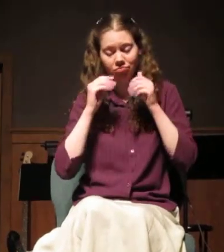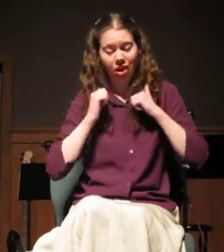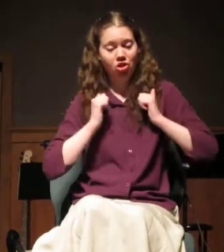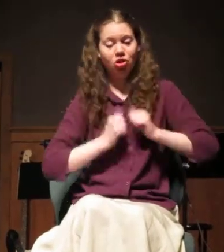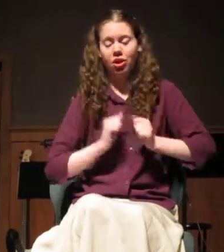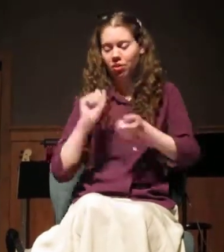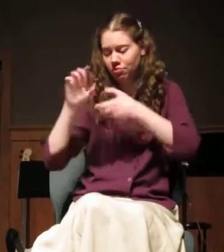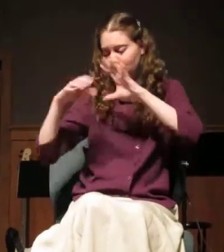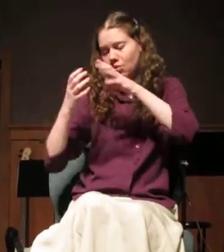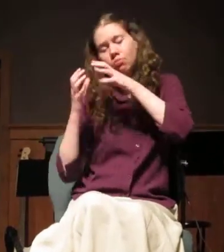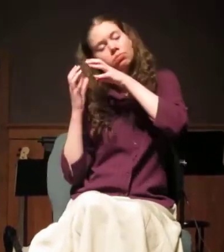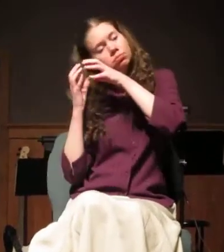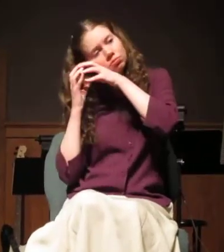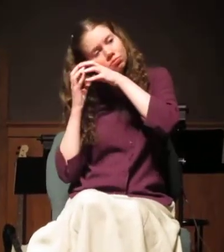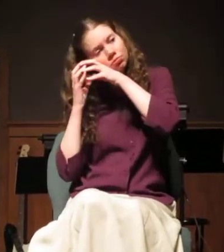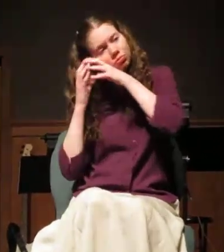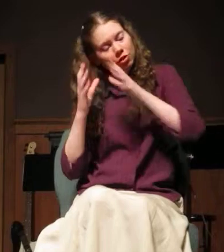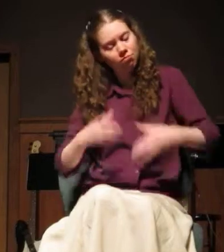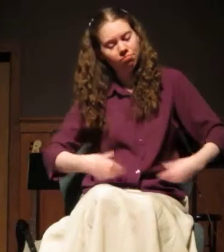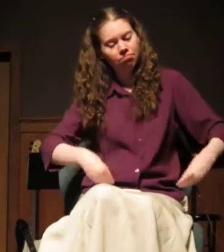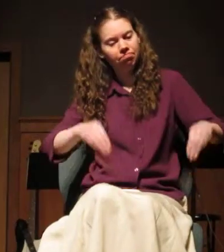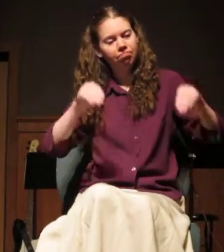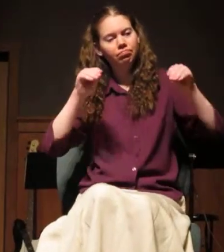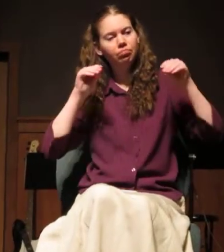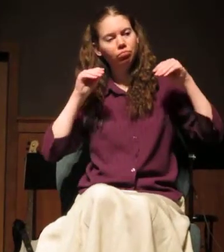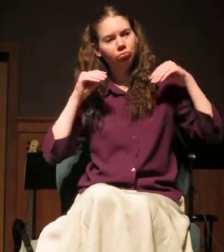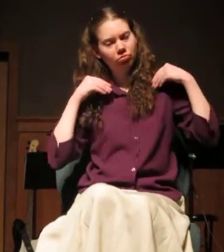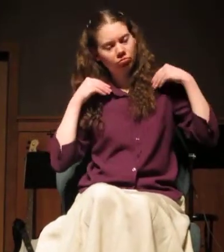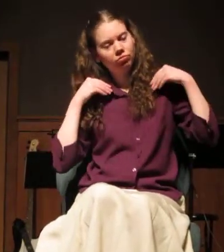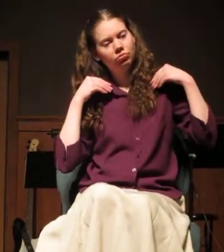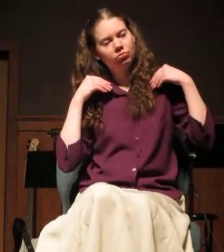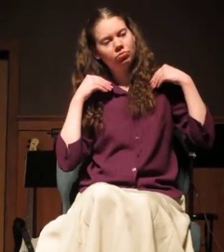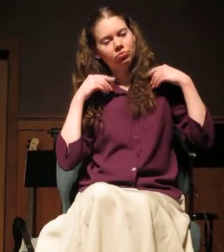He covered his bones with an arty blanket. And he died.